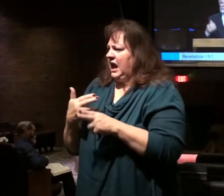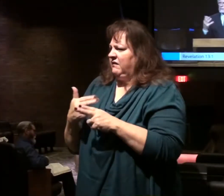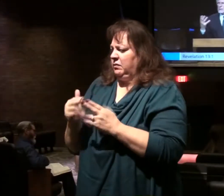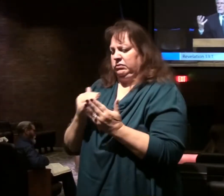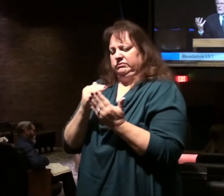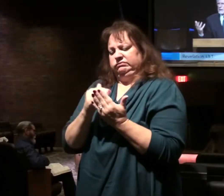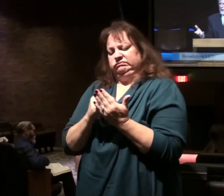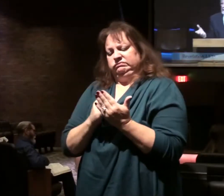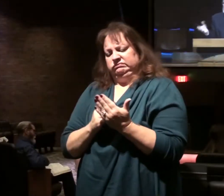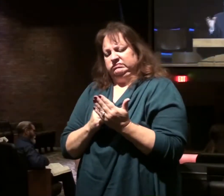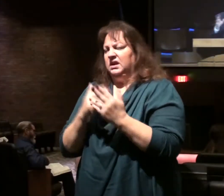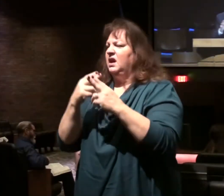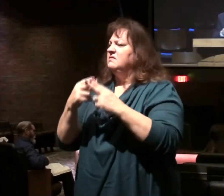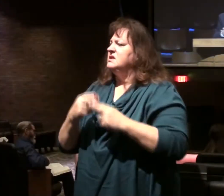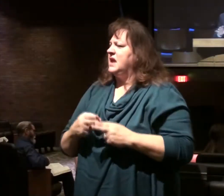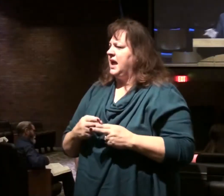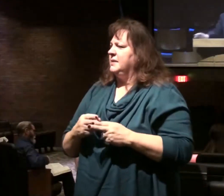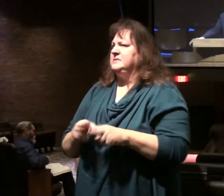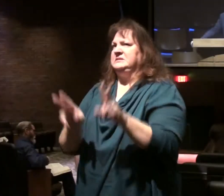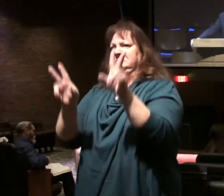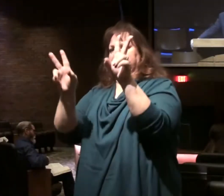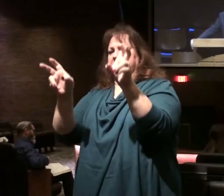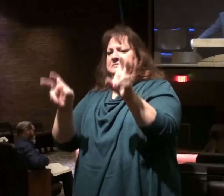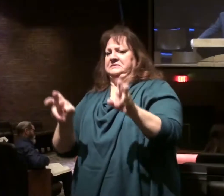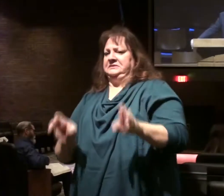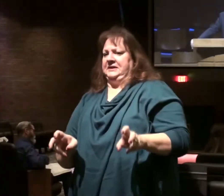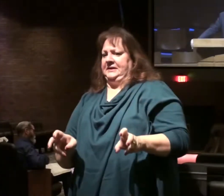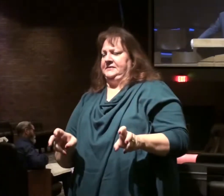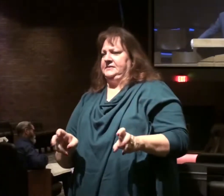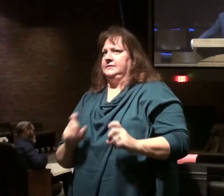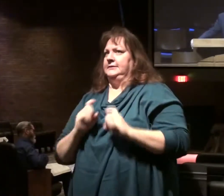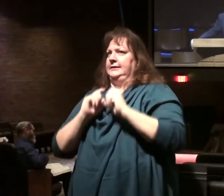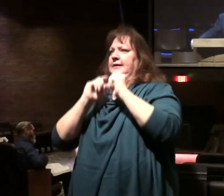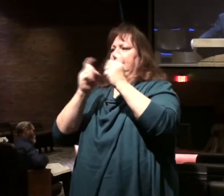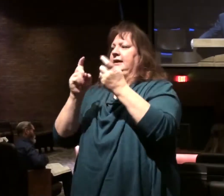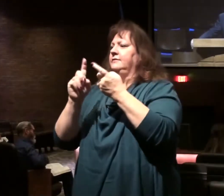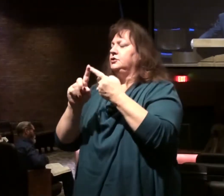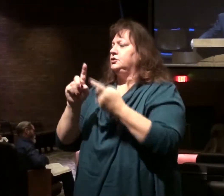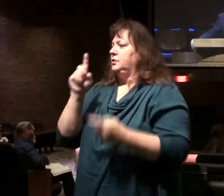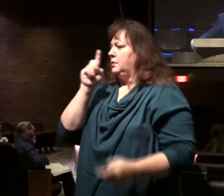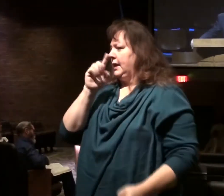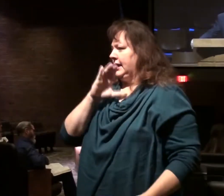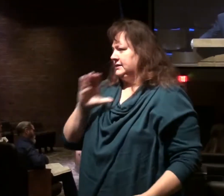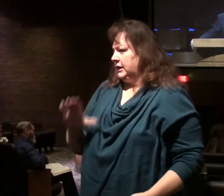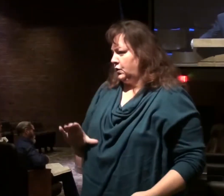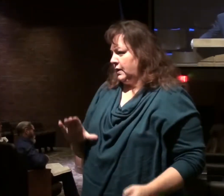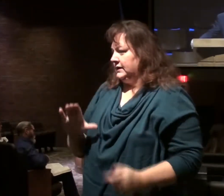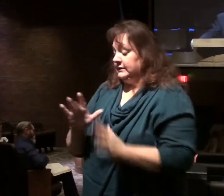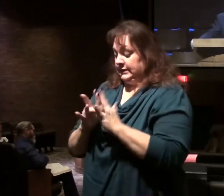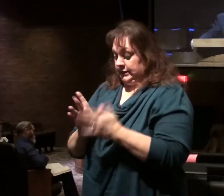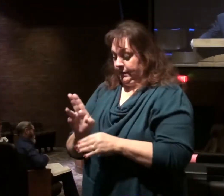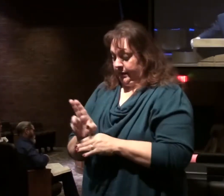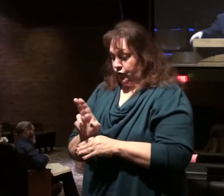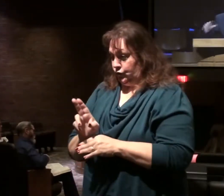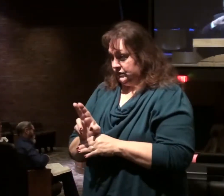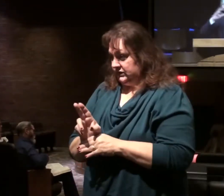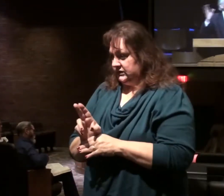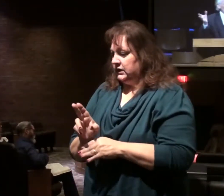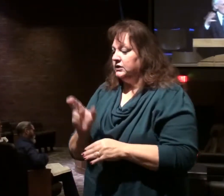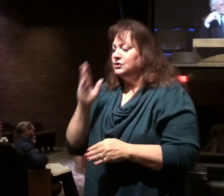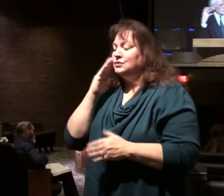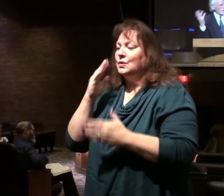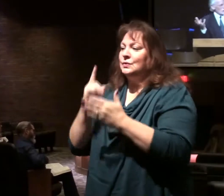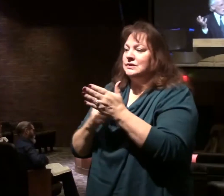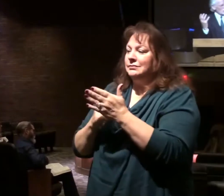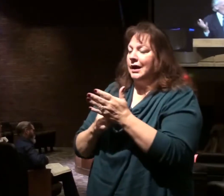list of some of the names and titles given to the Antichrist in scripture. Because you know we